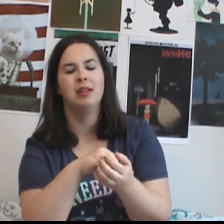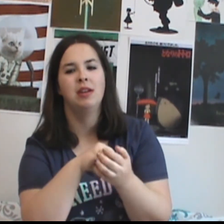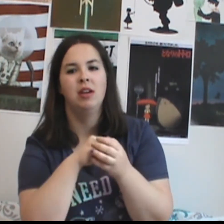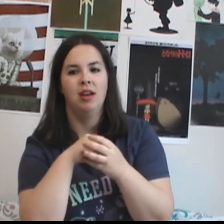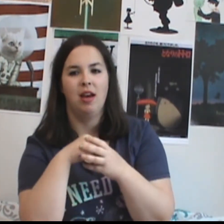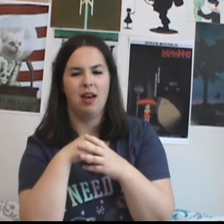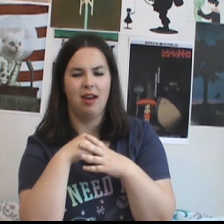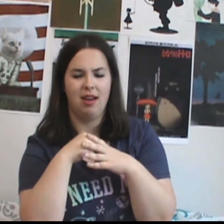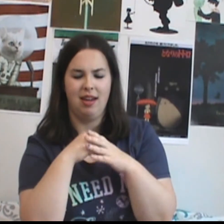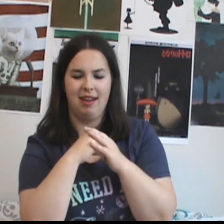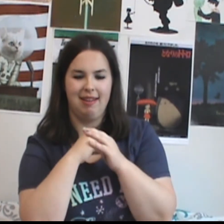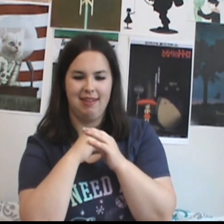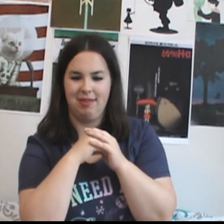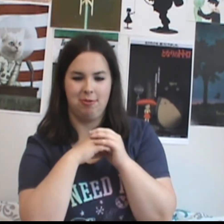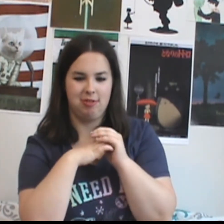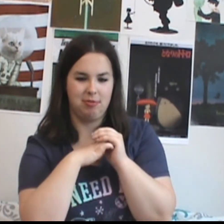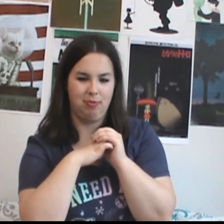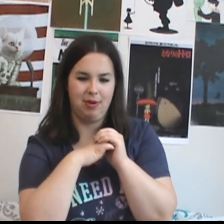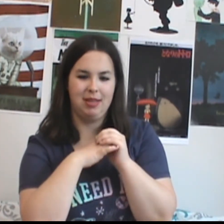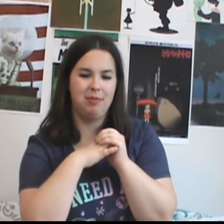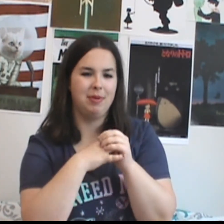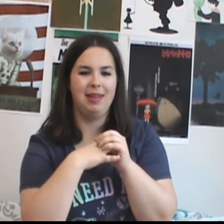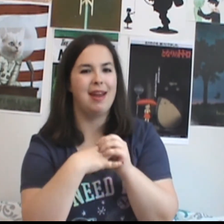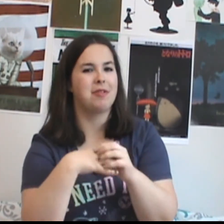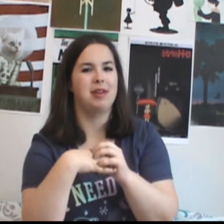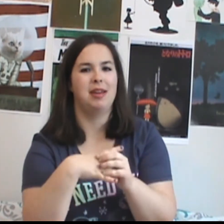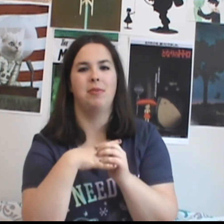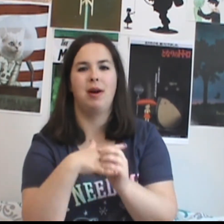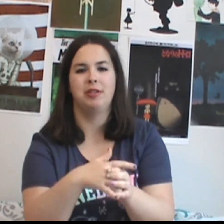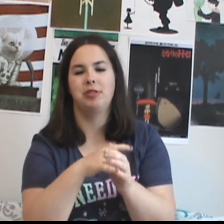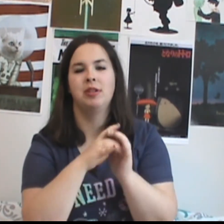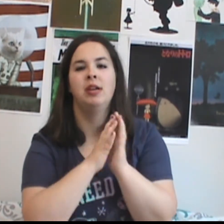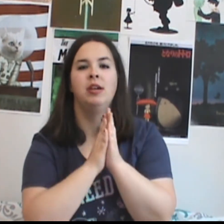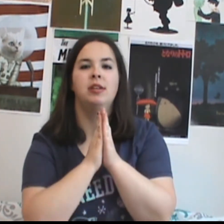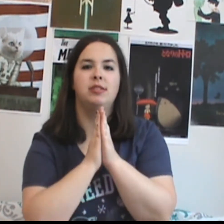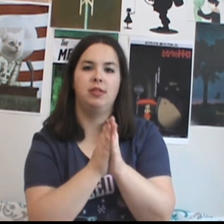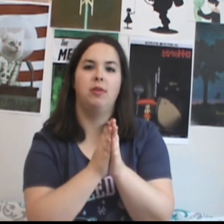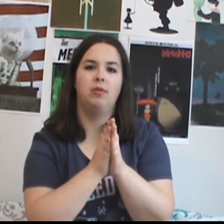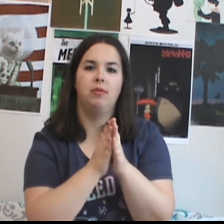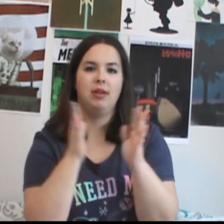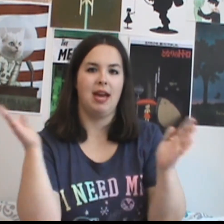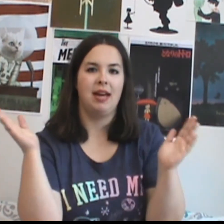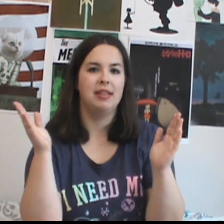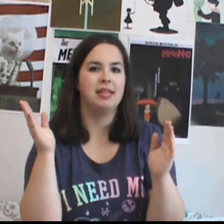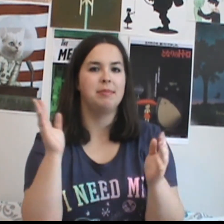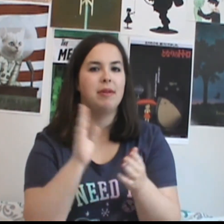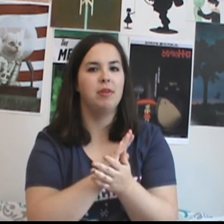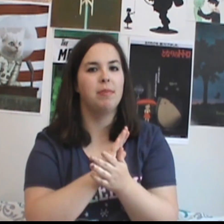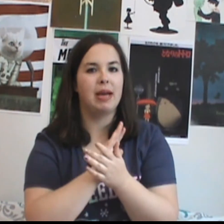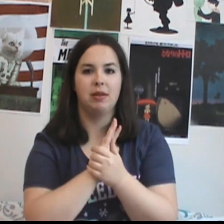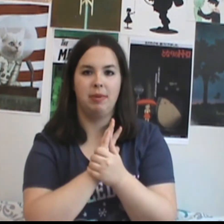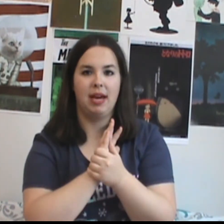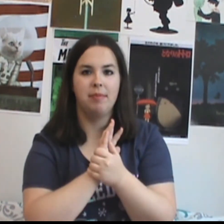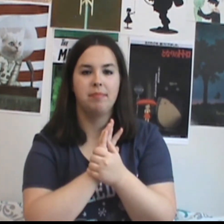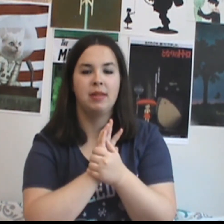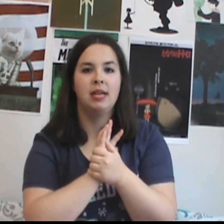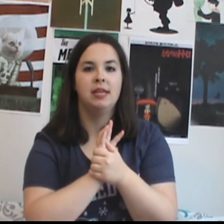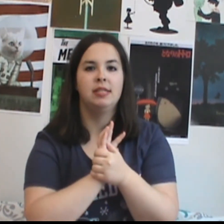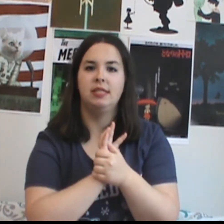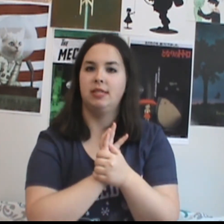and it was just really, really entertaining to watch so yeah, that's my view of Magnum P.I. Season